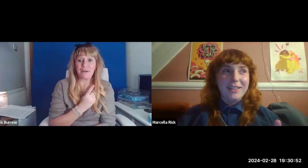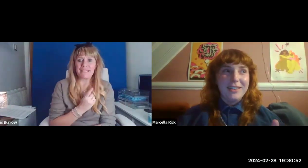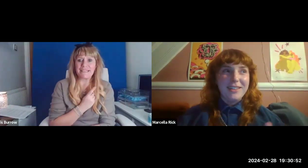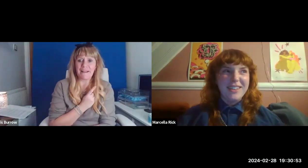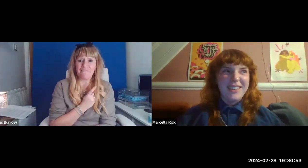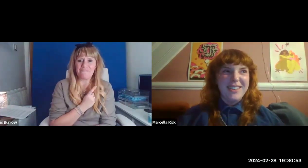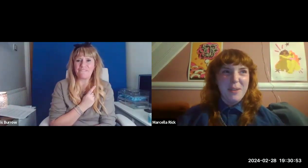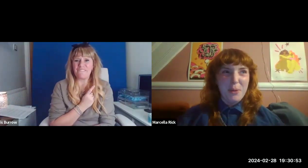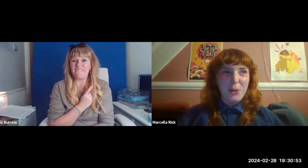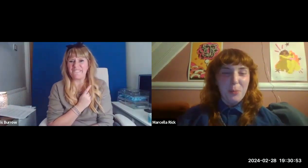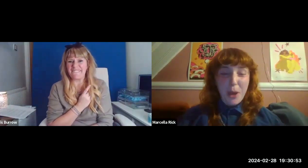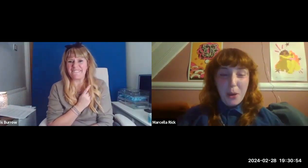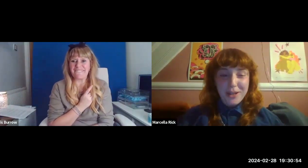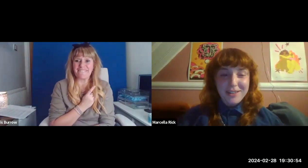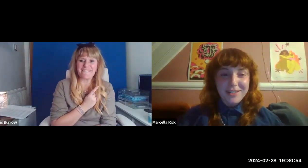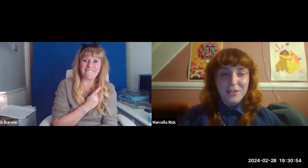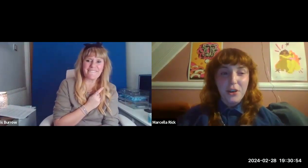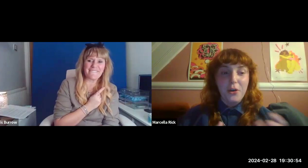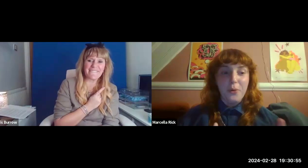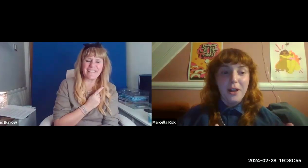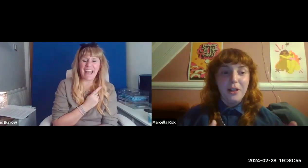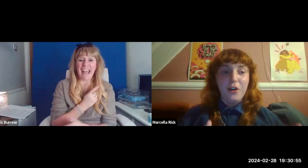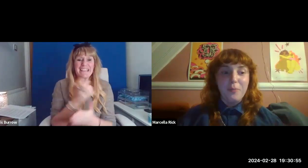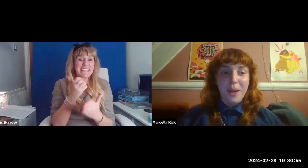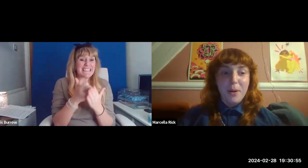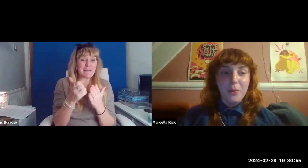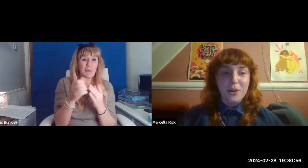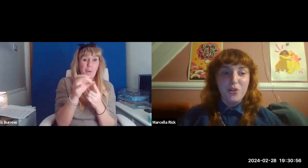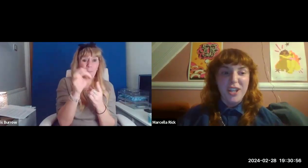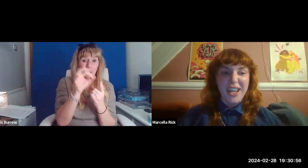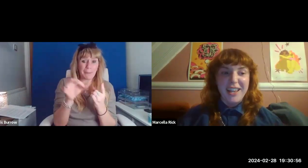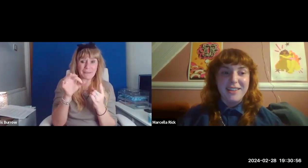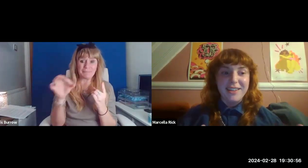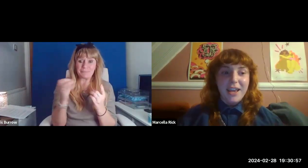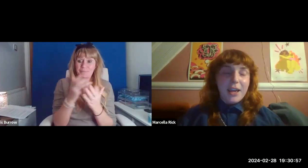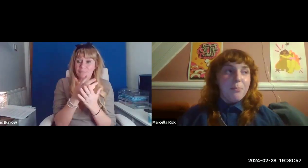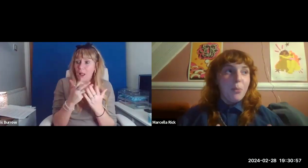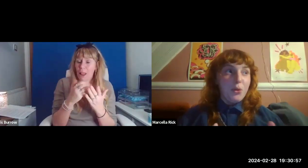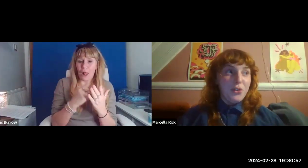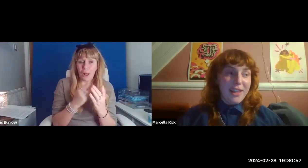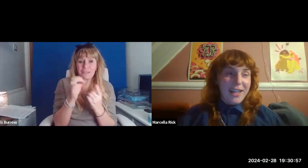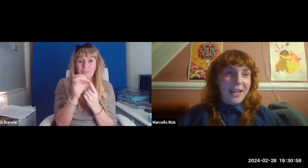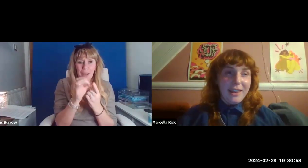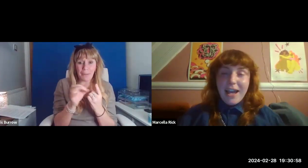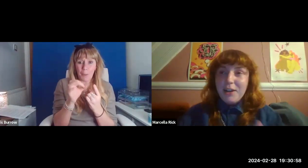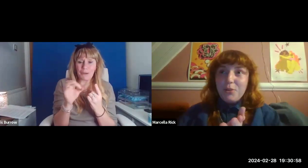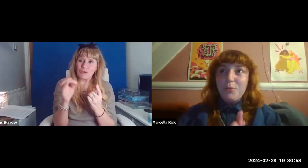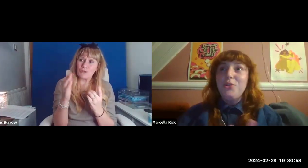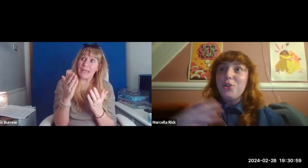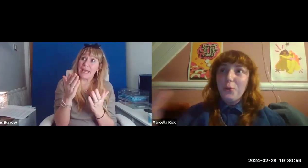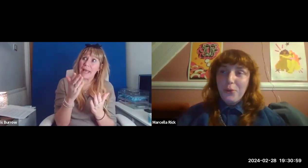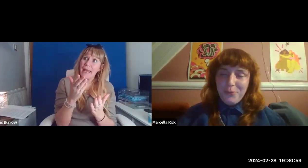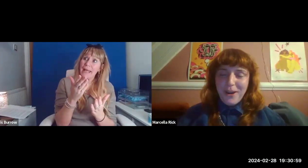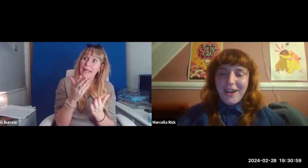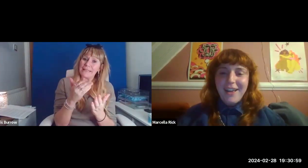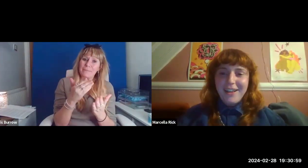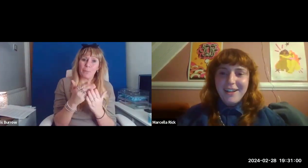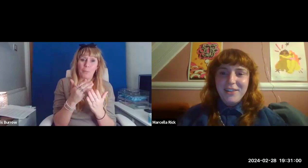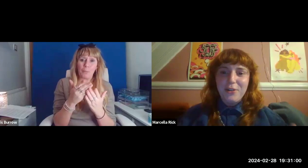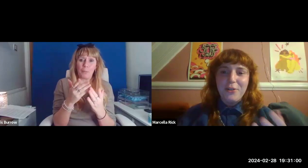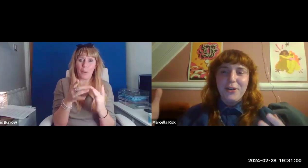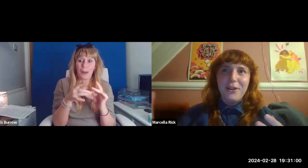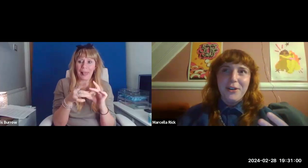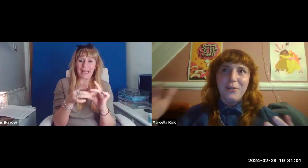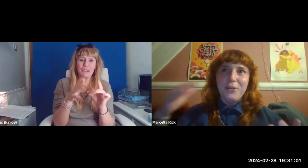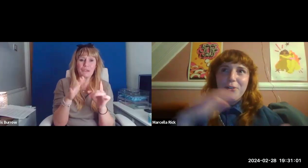typical poet. So, a lot of my poetry is mostly a line-up to a joke where